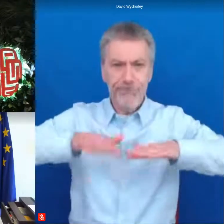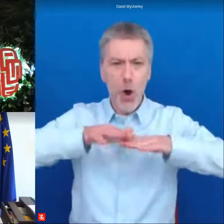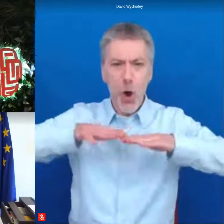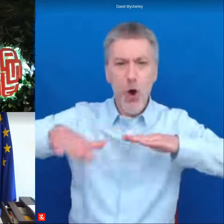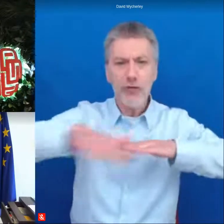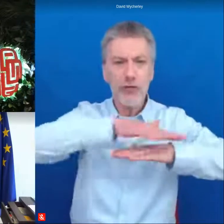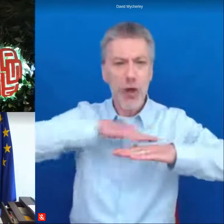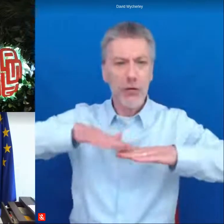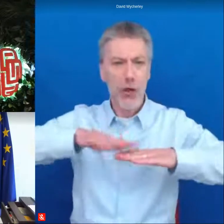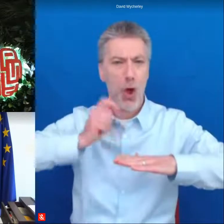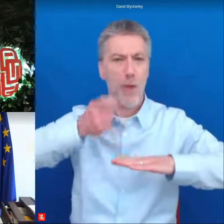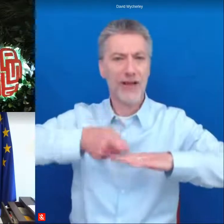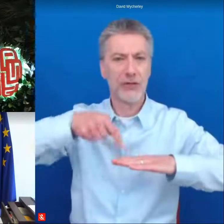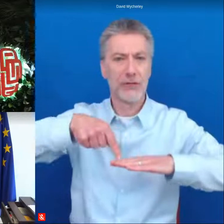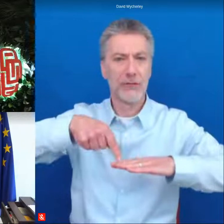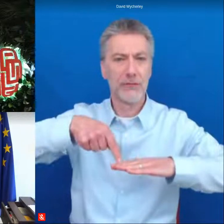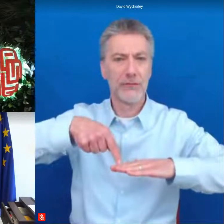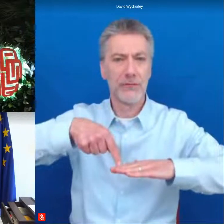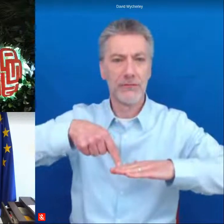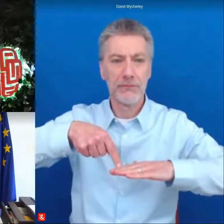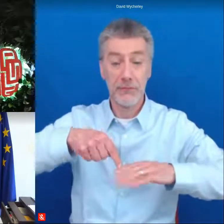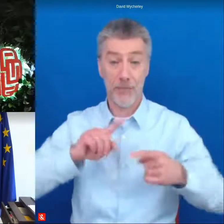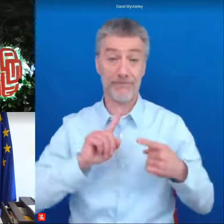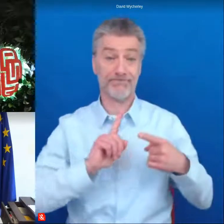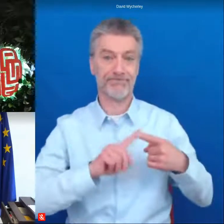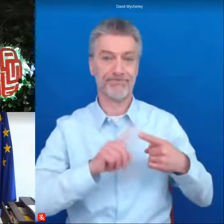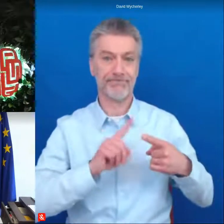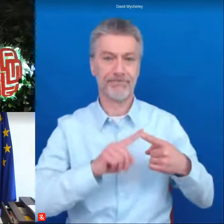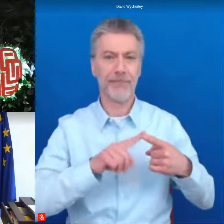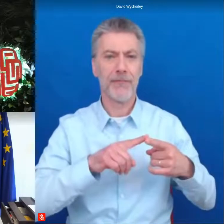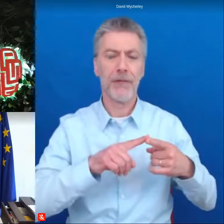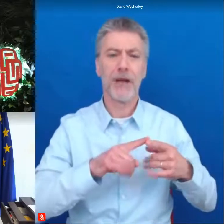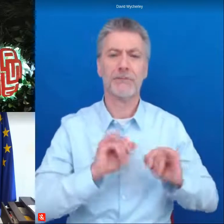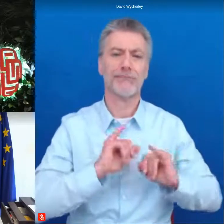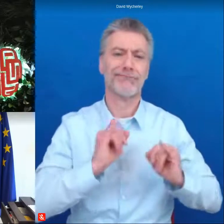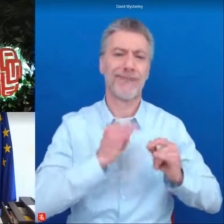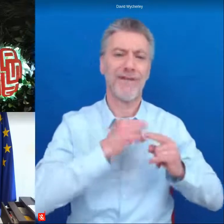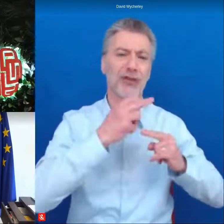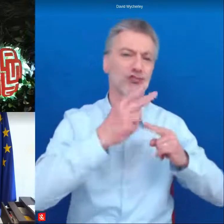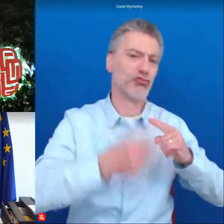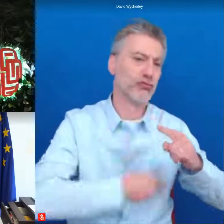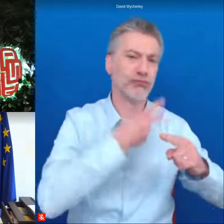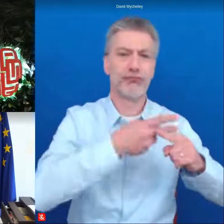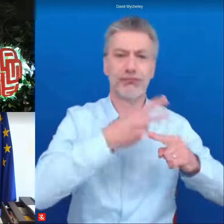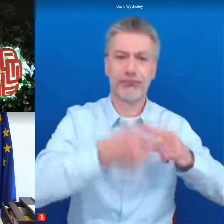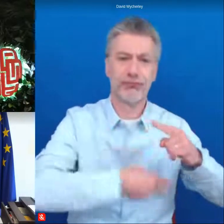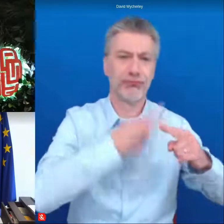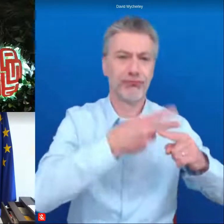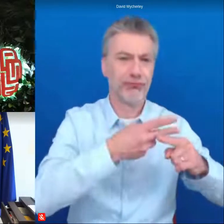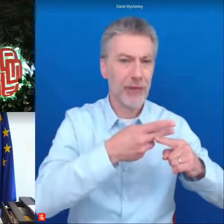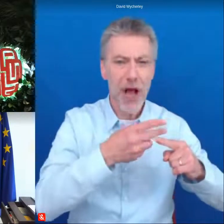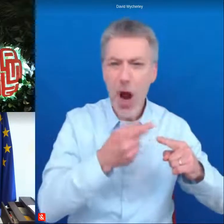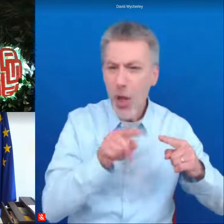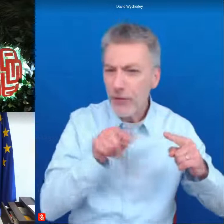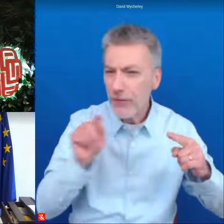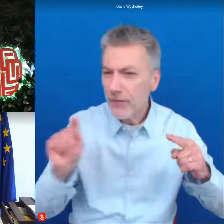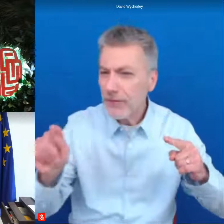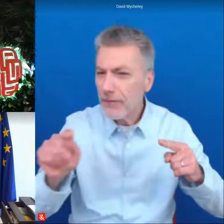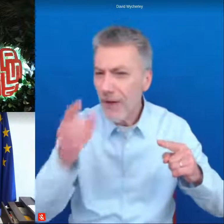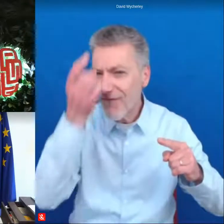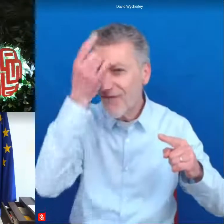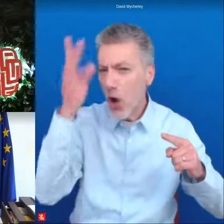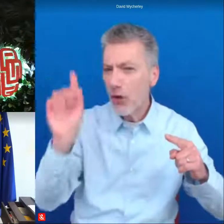so my first question can we break the vicious circle of so-called forgotten places and